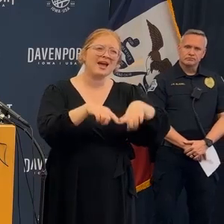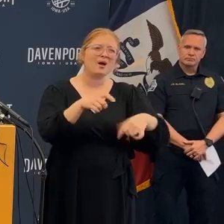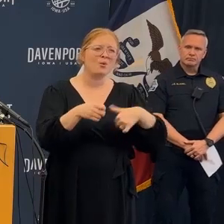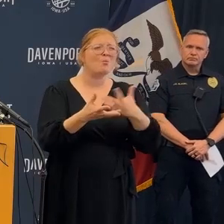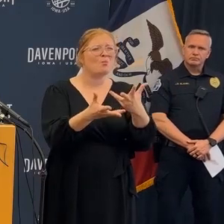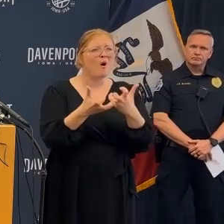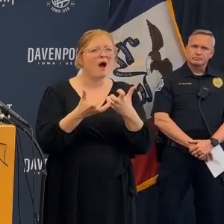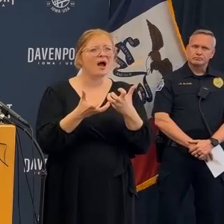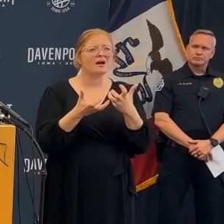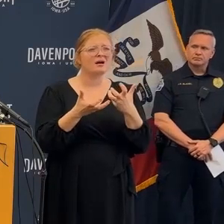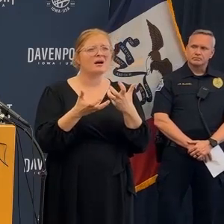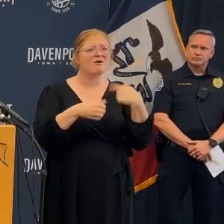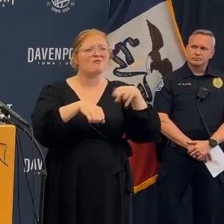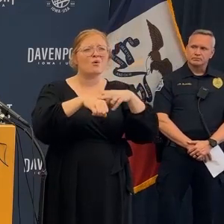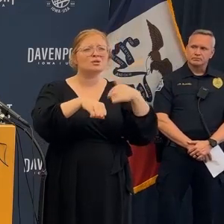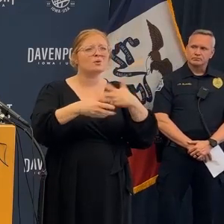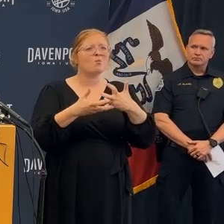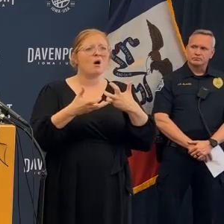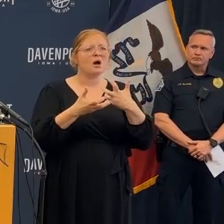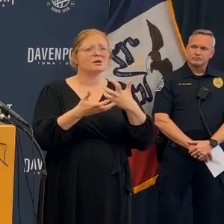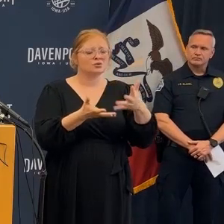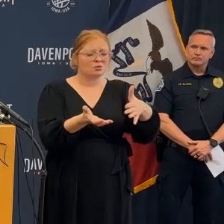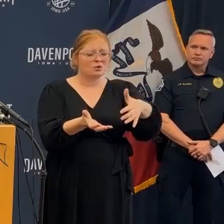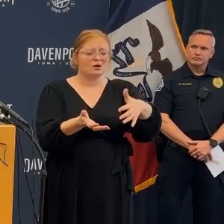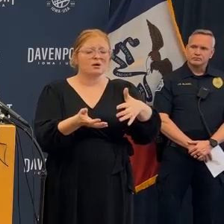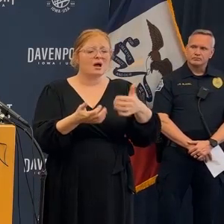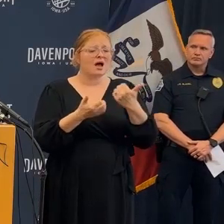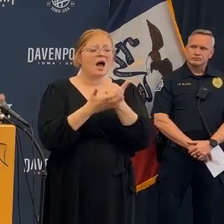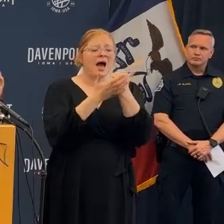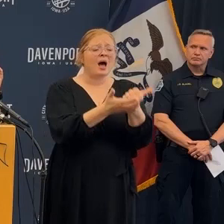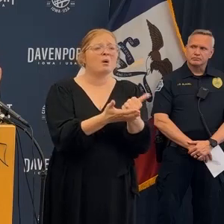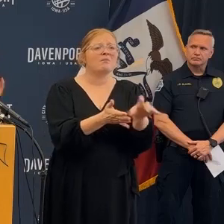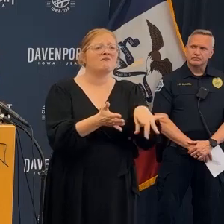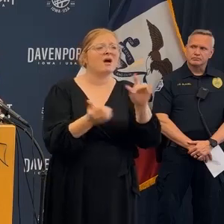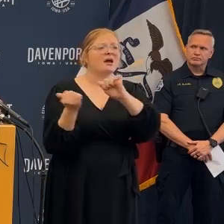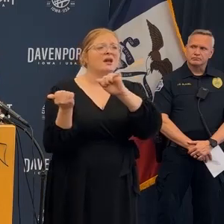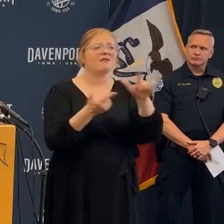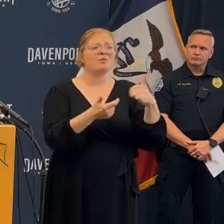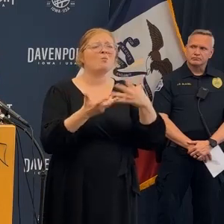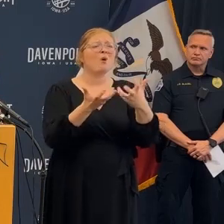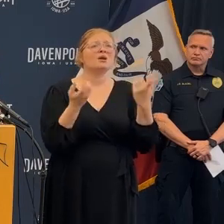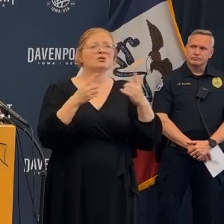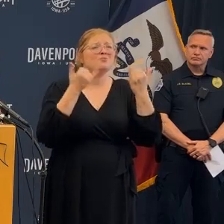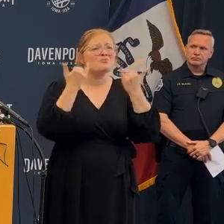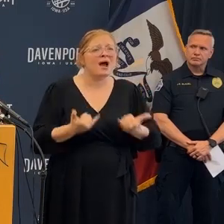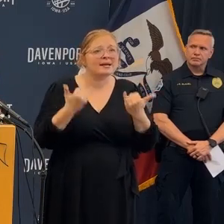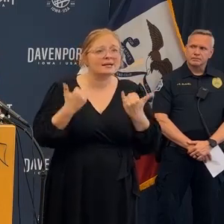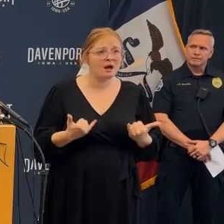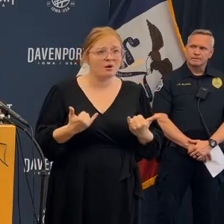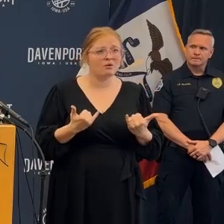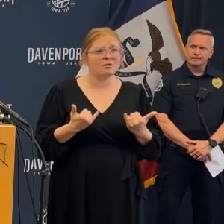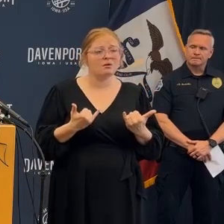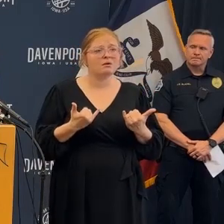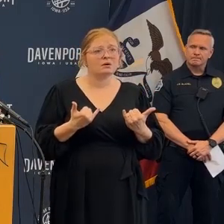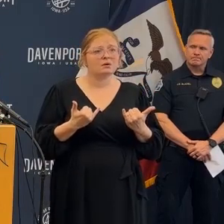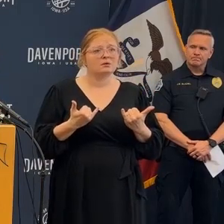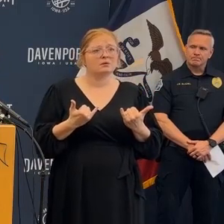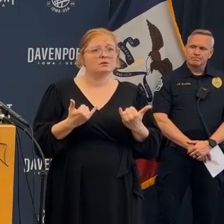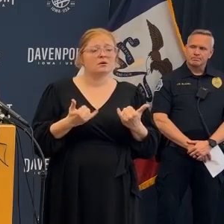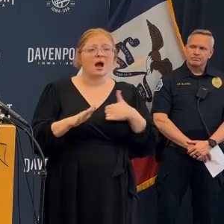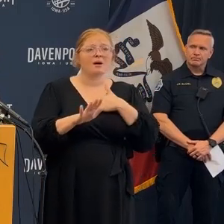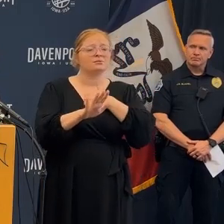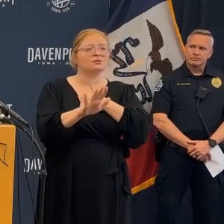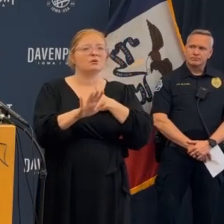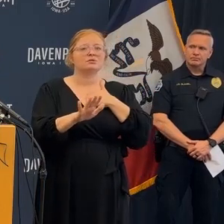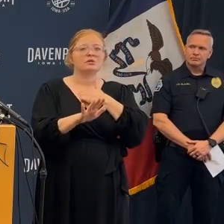and just start throwing things off as much as we want to we want to get everybody out and we want